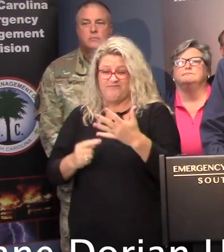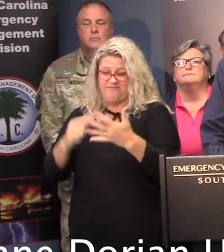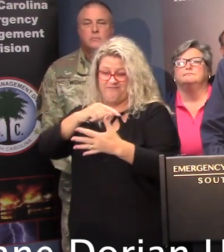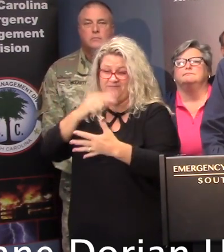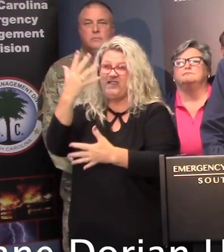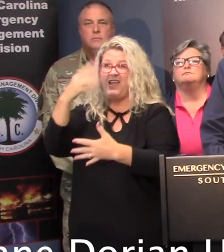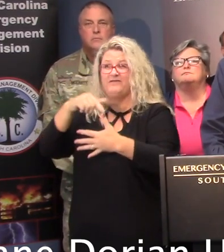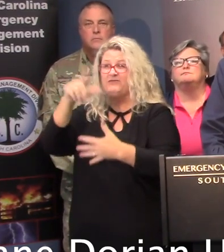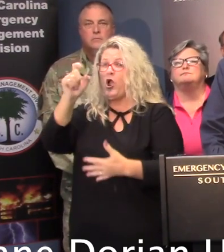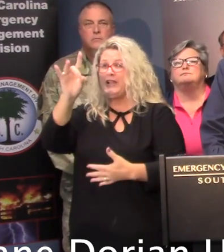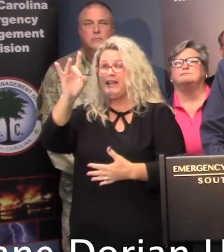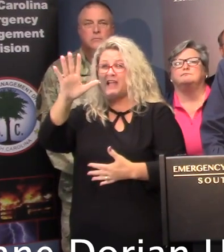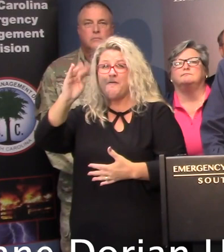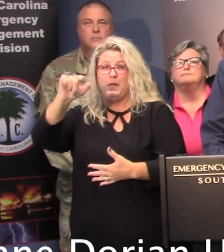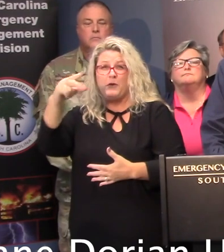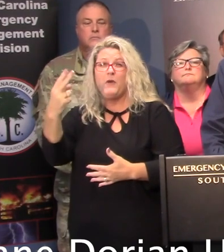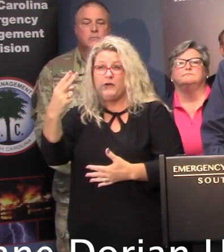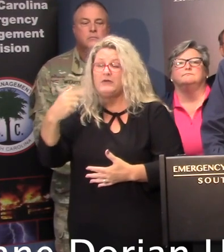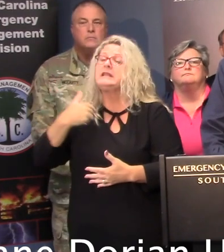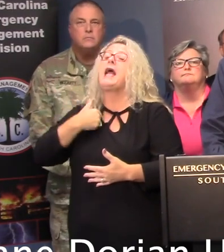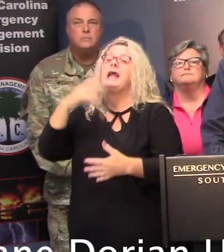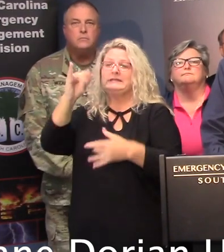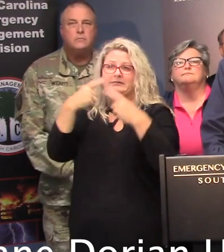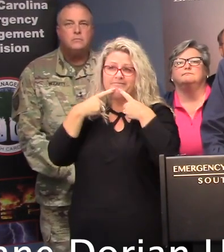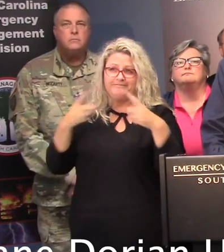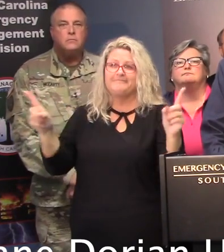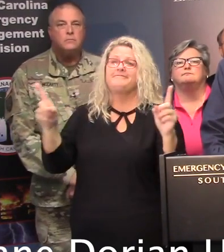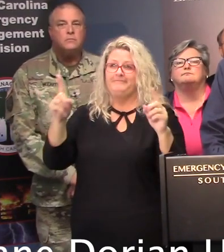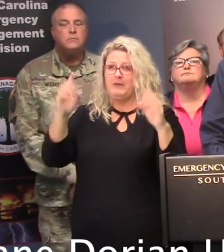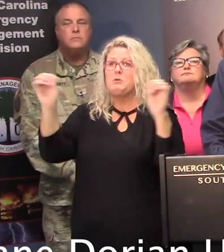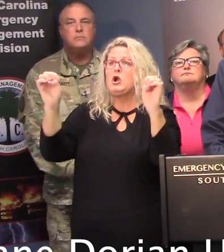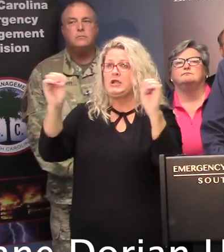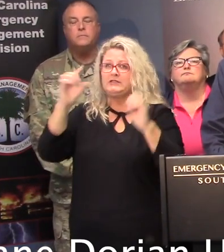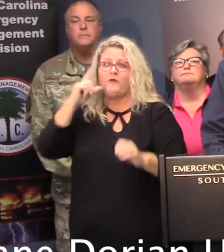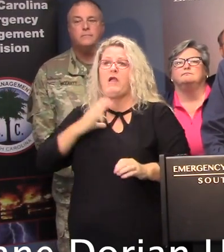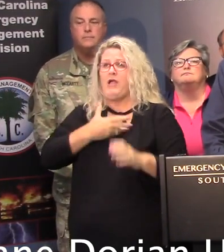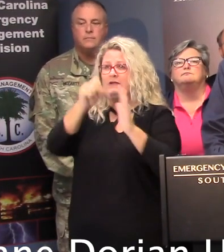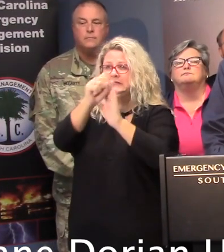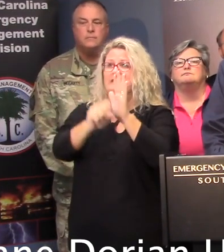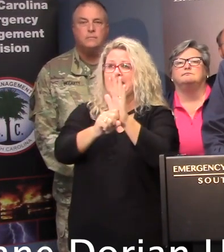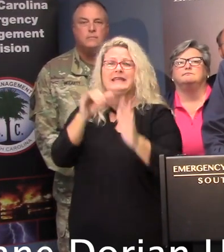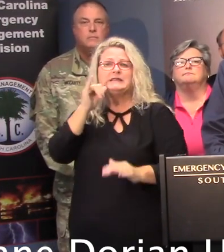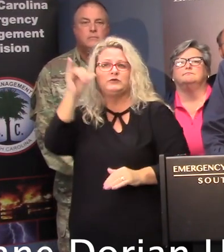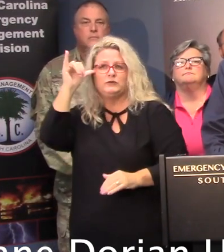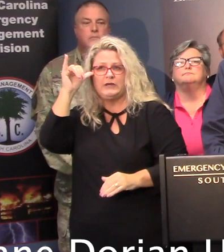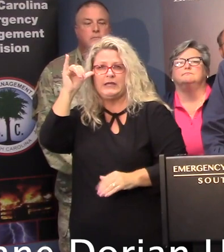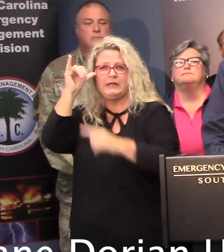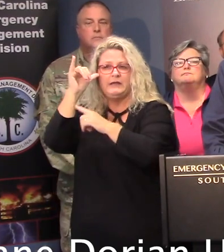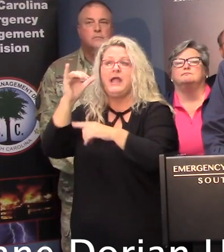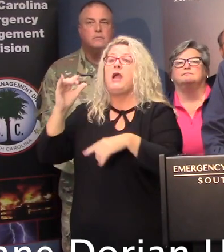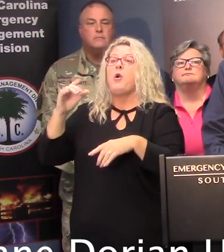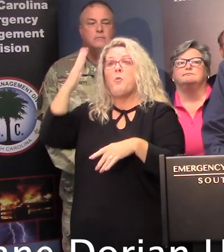miles an hour. I issued a state of emergency declaration yesterday. That state of emergency declaration allows